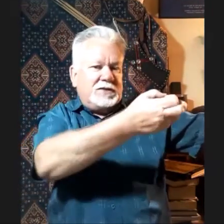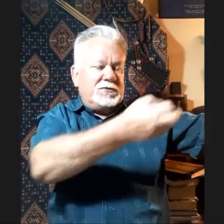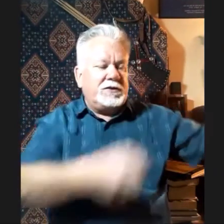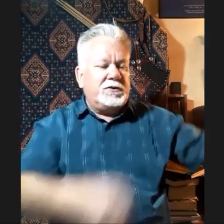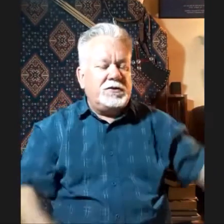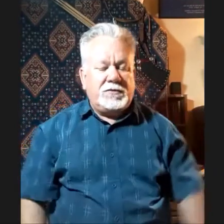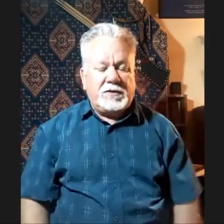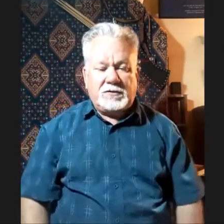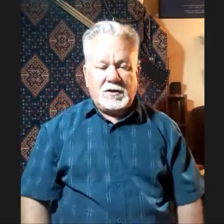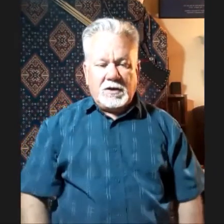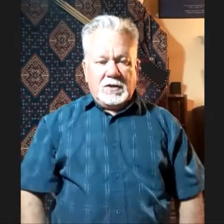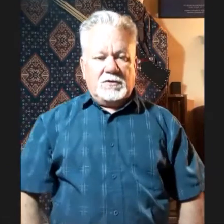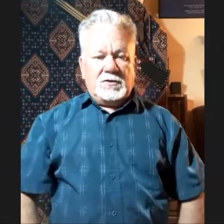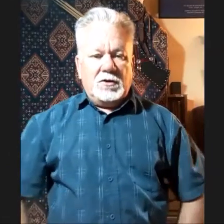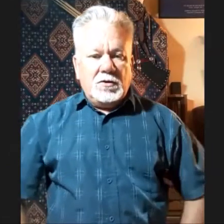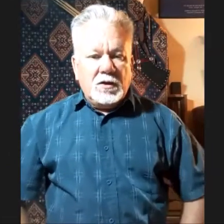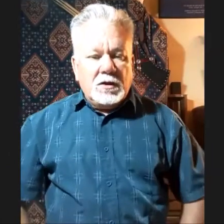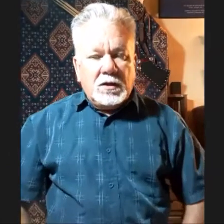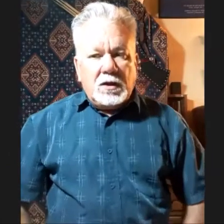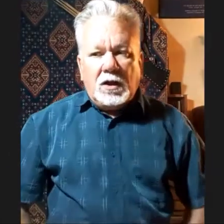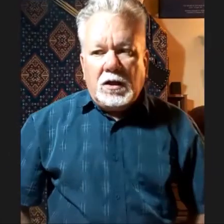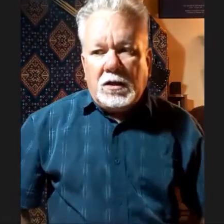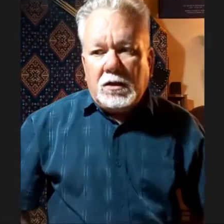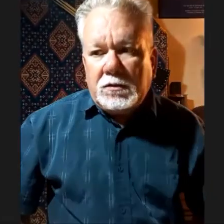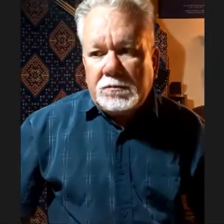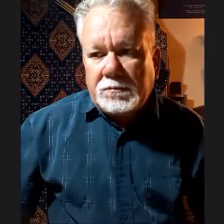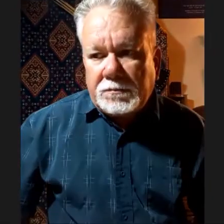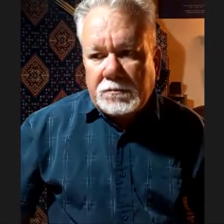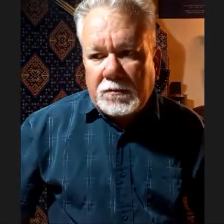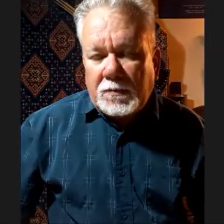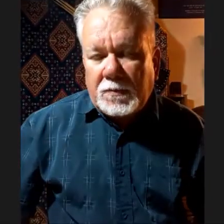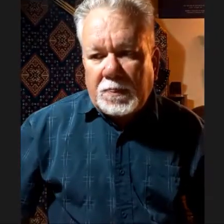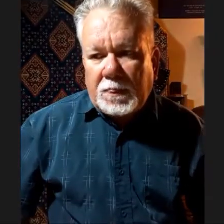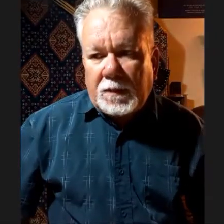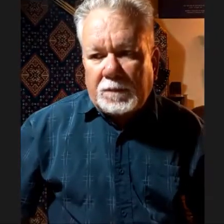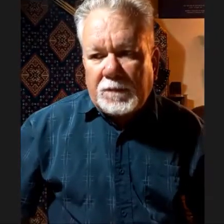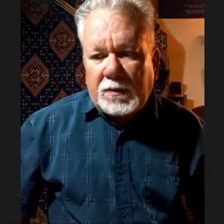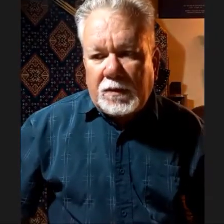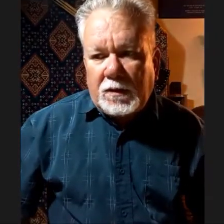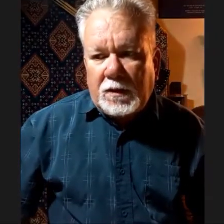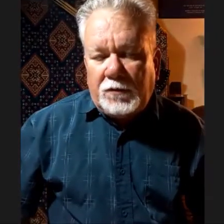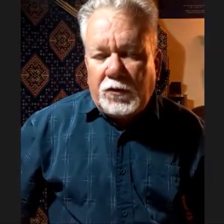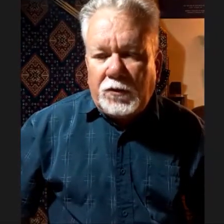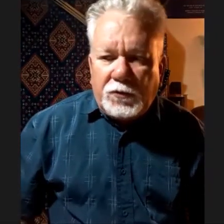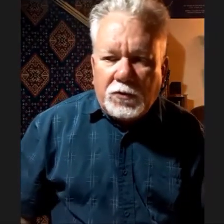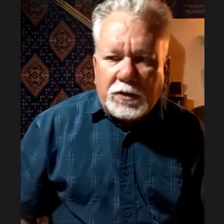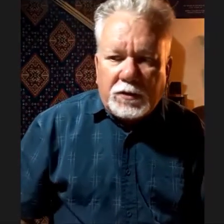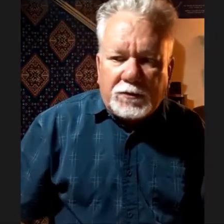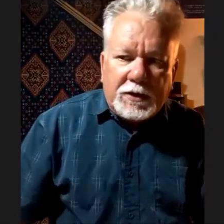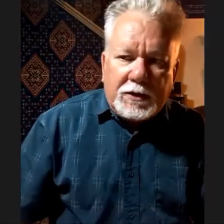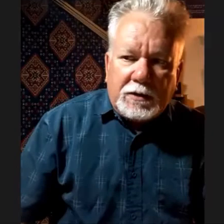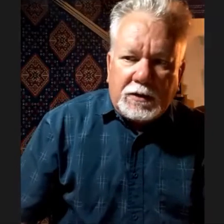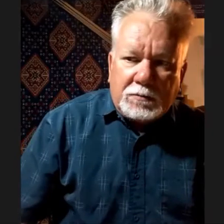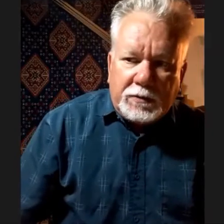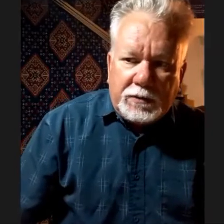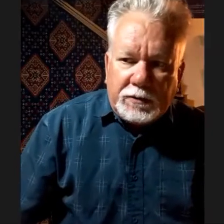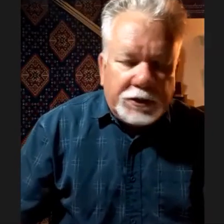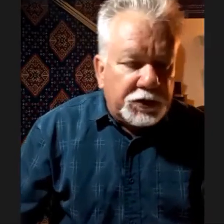deflected on your face. So, if you, if you look at, say, English